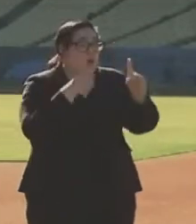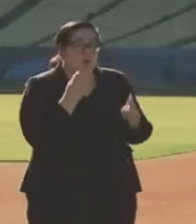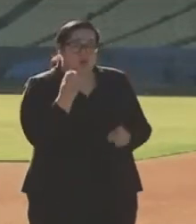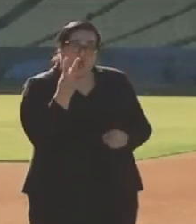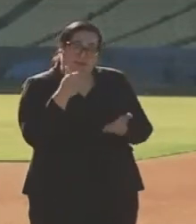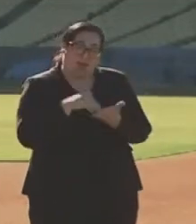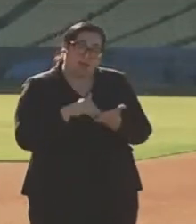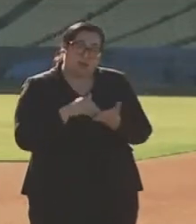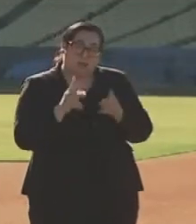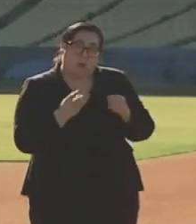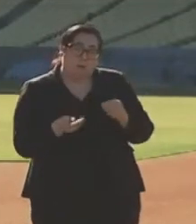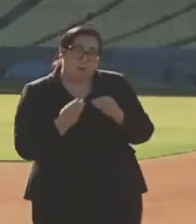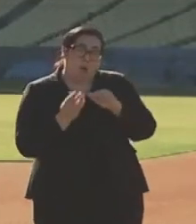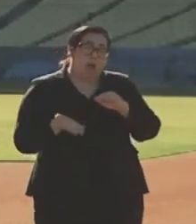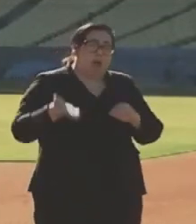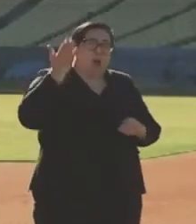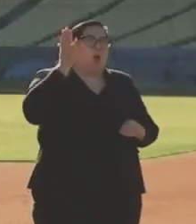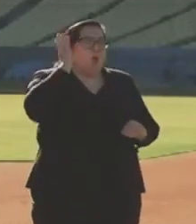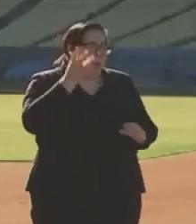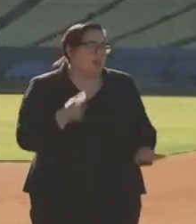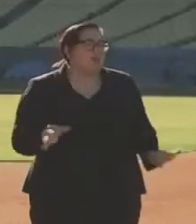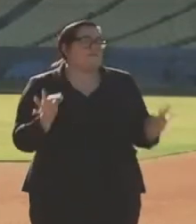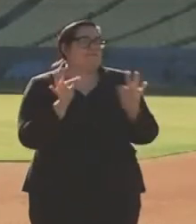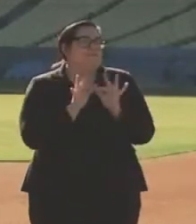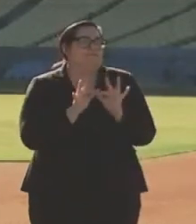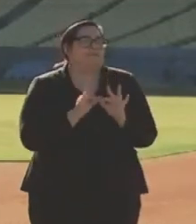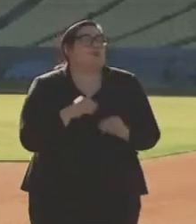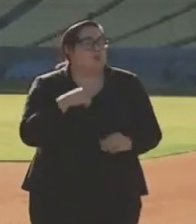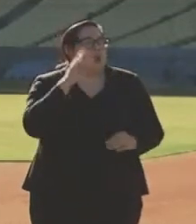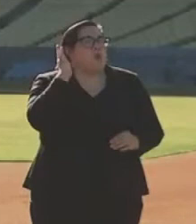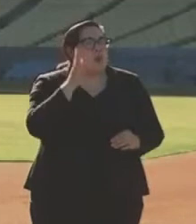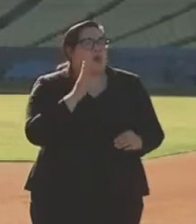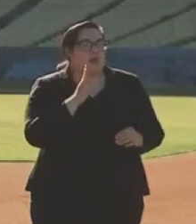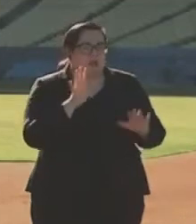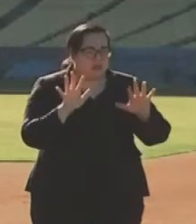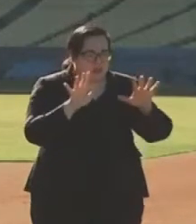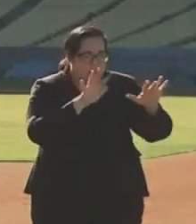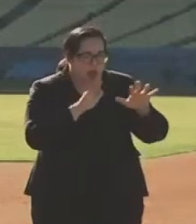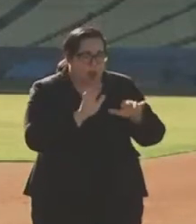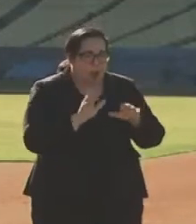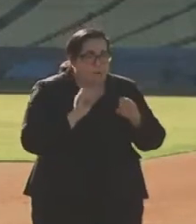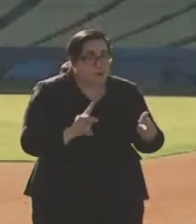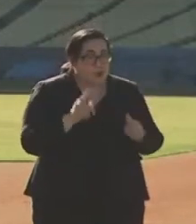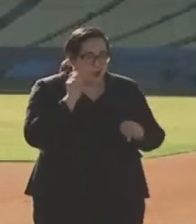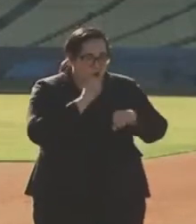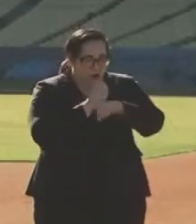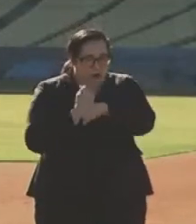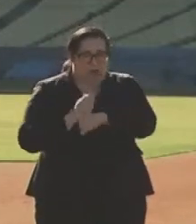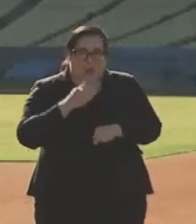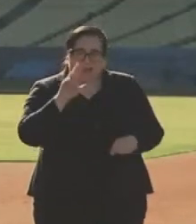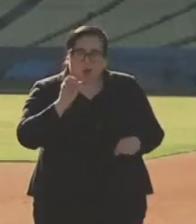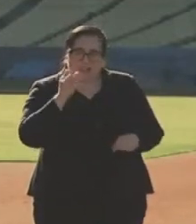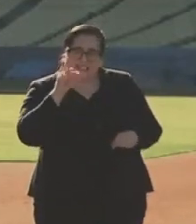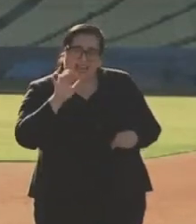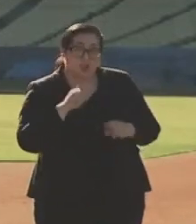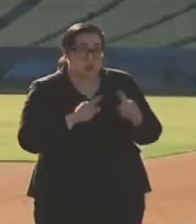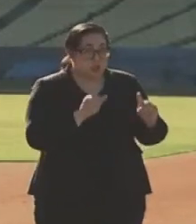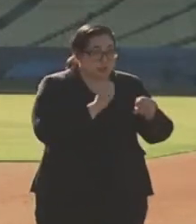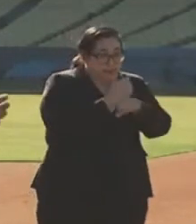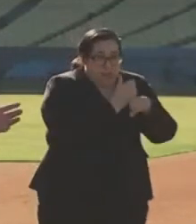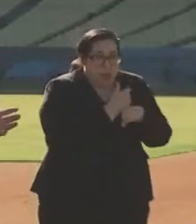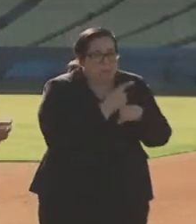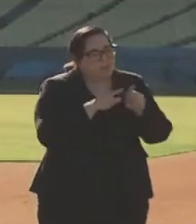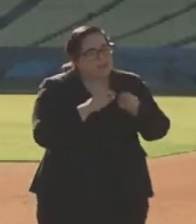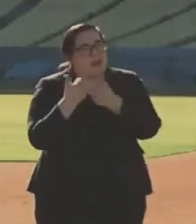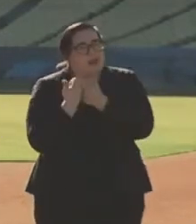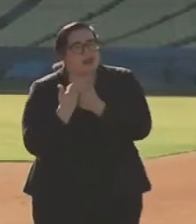,000-thousand will be significant and will be a logistics opportunity, not just a logistics challenge. Dodger Stadium